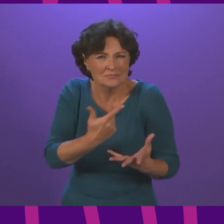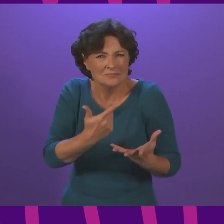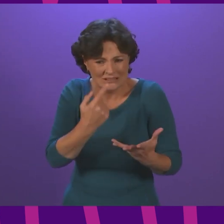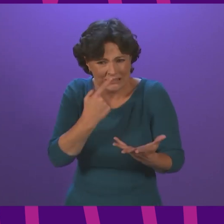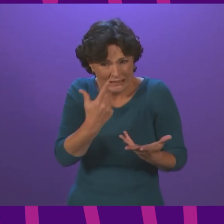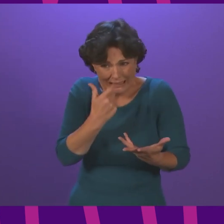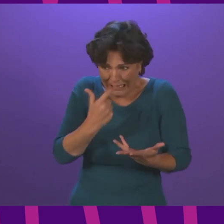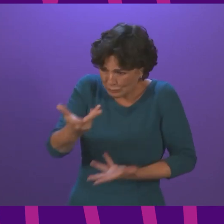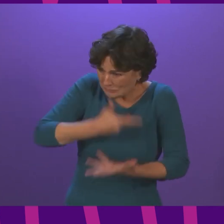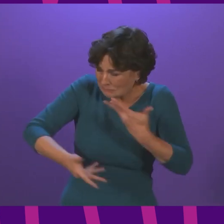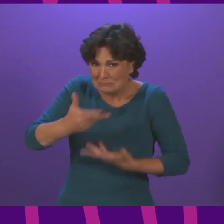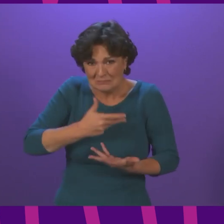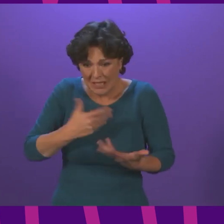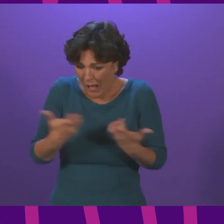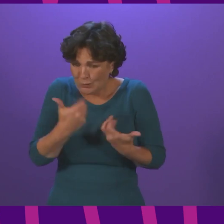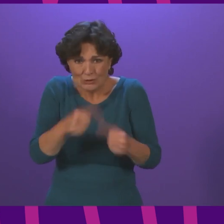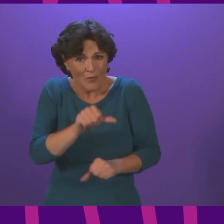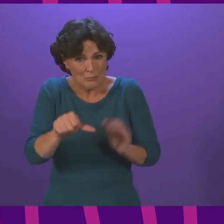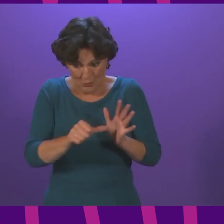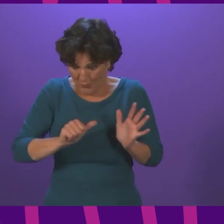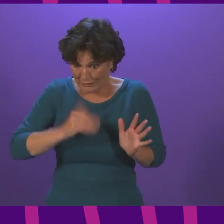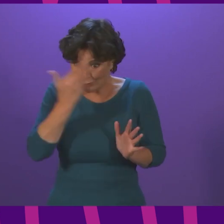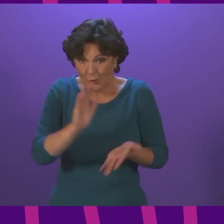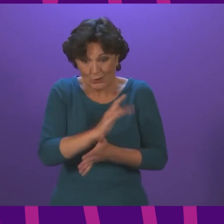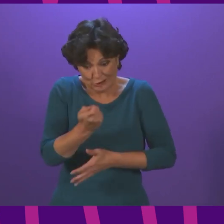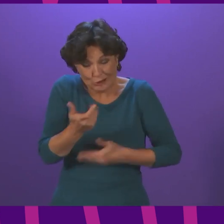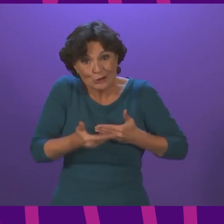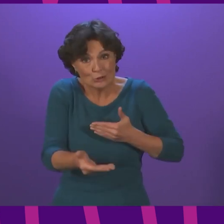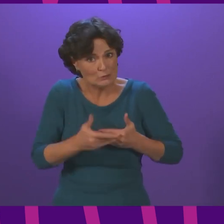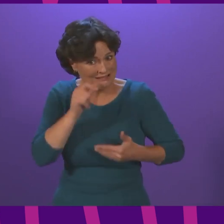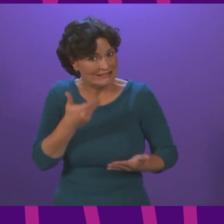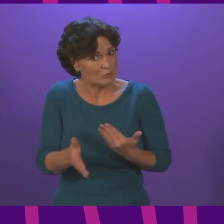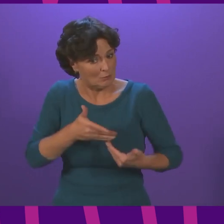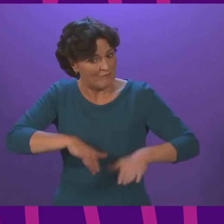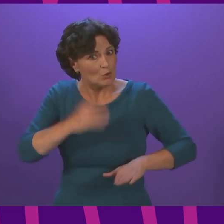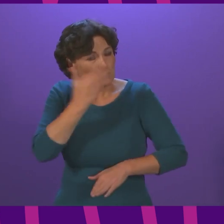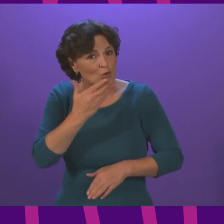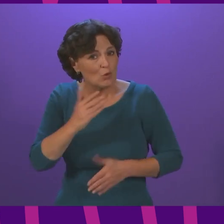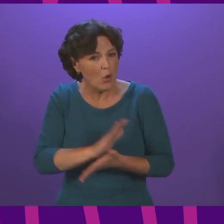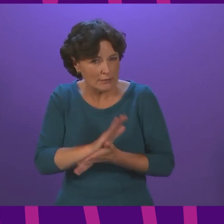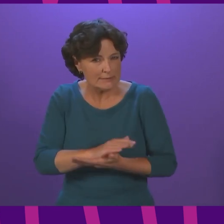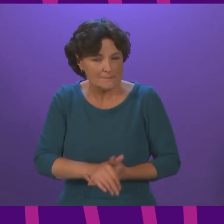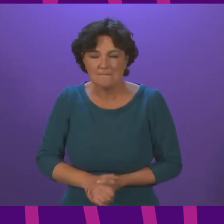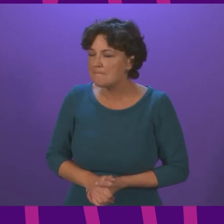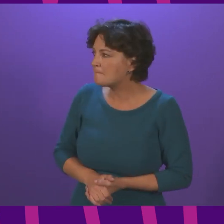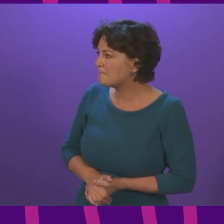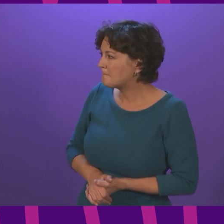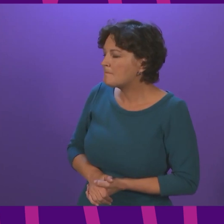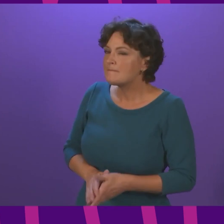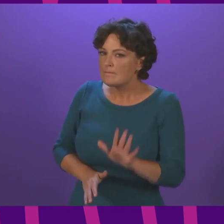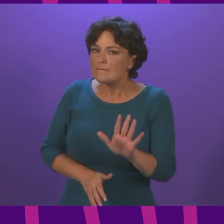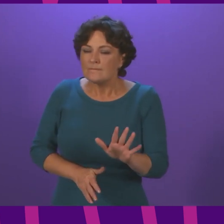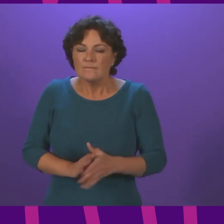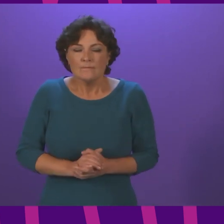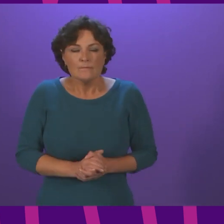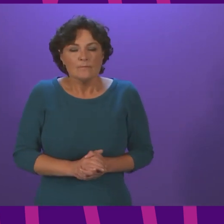situation with the school holiday period almost upon us First Minister We do recognise and obviously